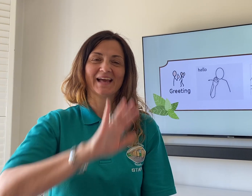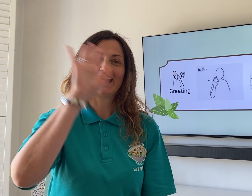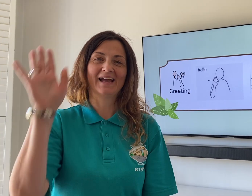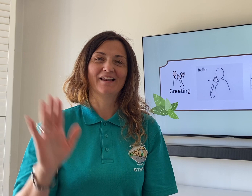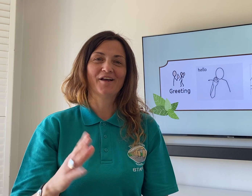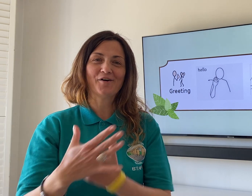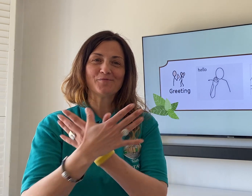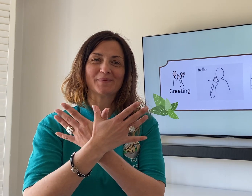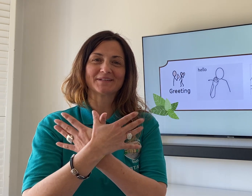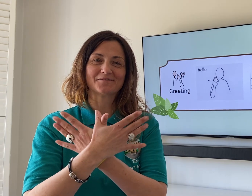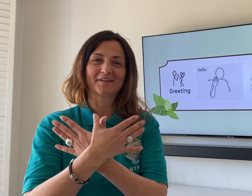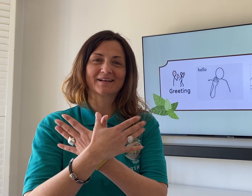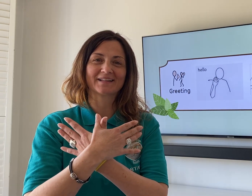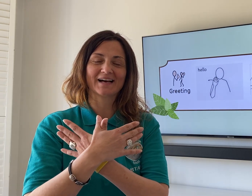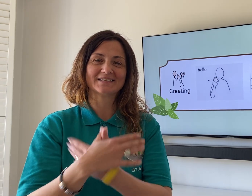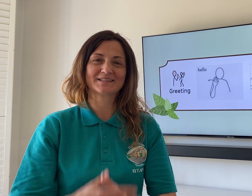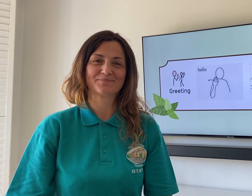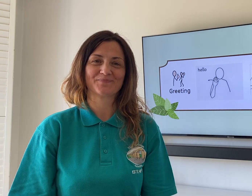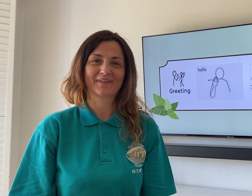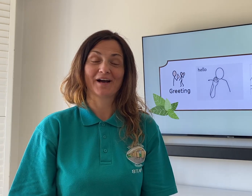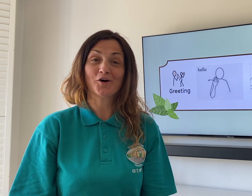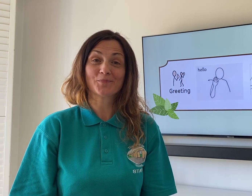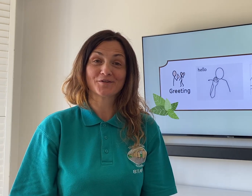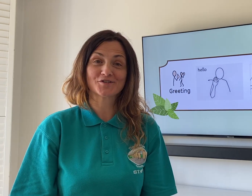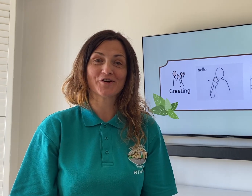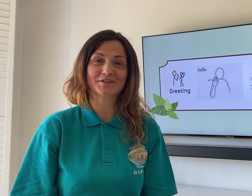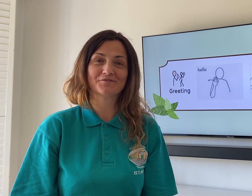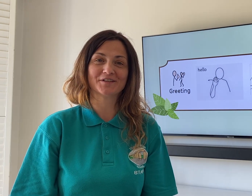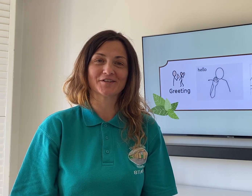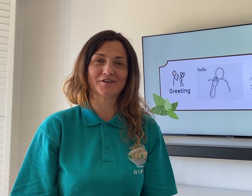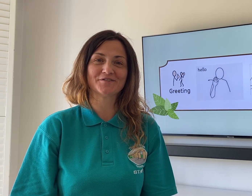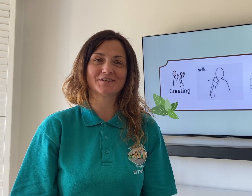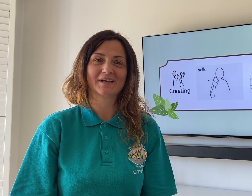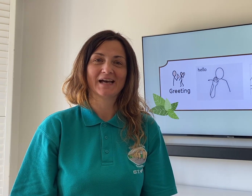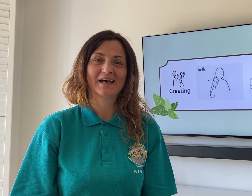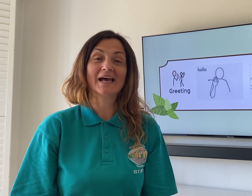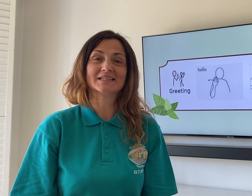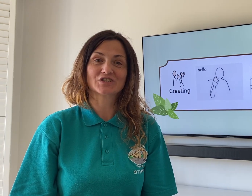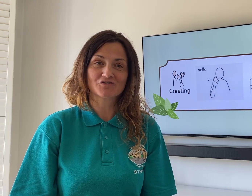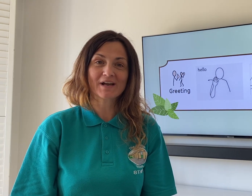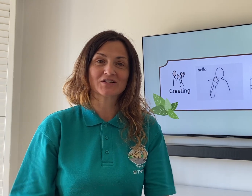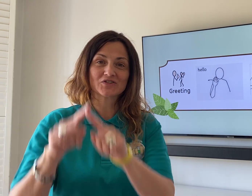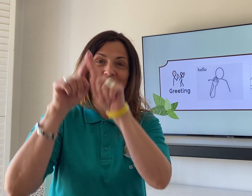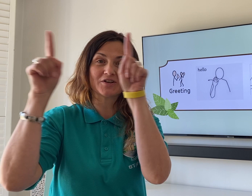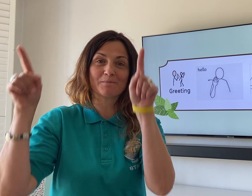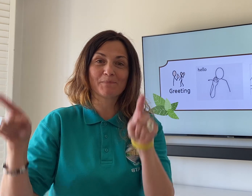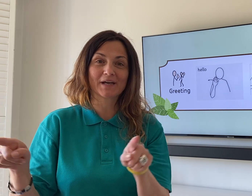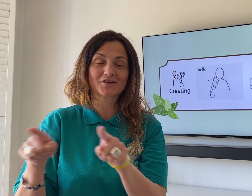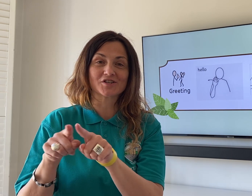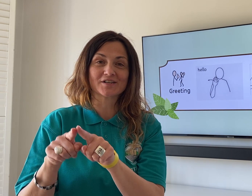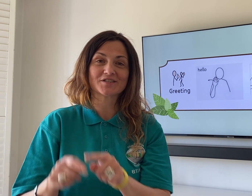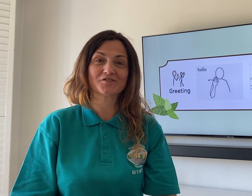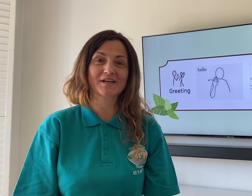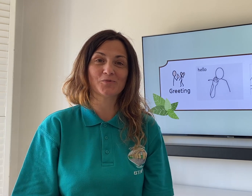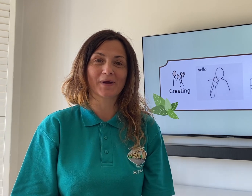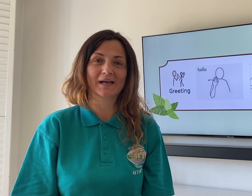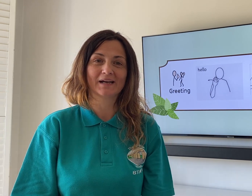Hello, butterfly class. I hope you're enjoying the videos. It's great to see your pictures on your wig.